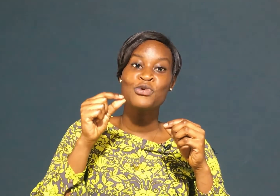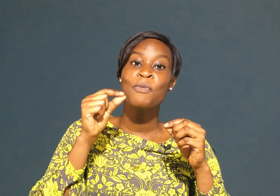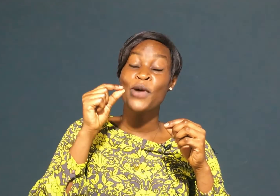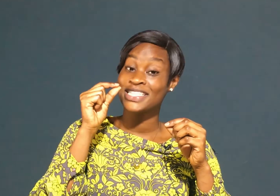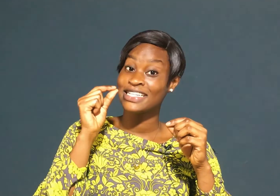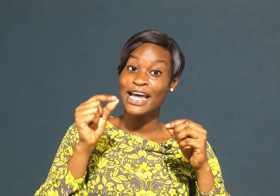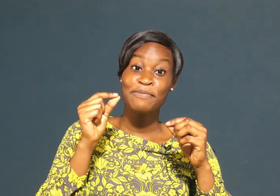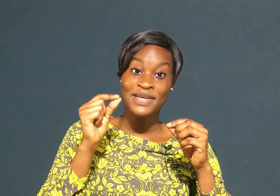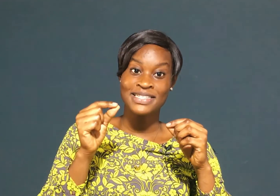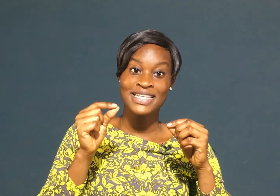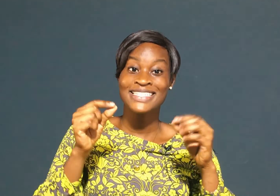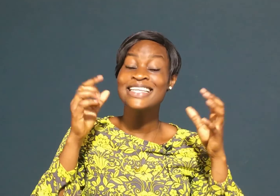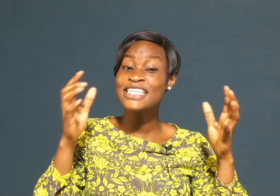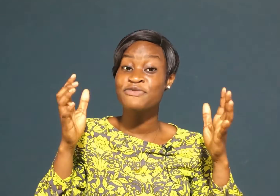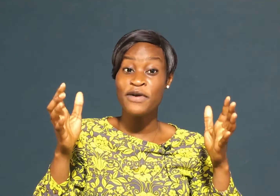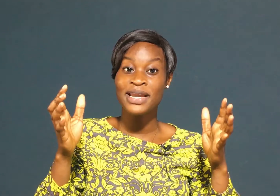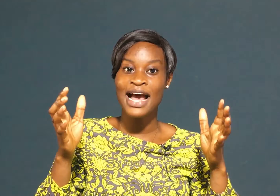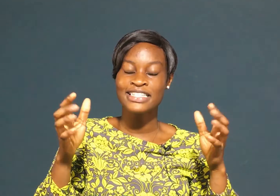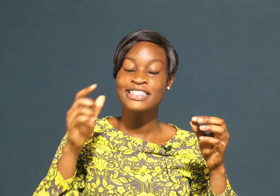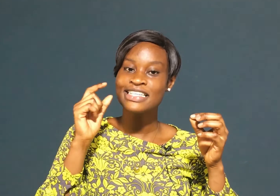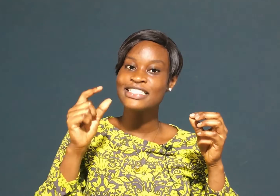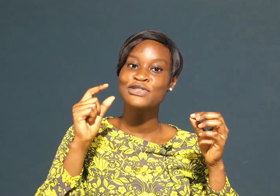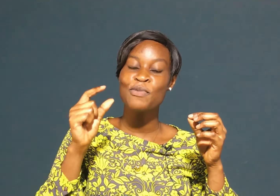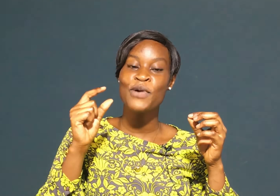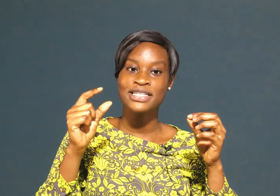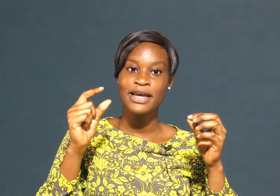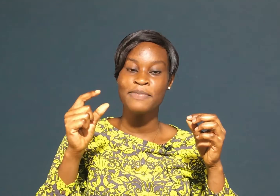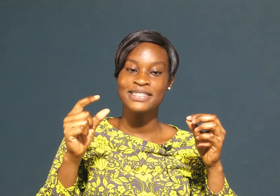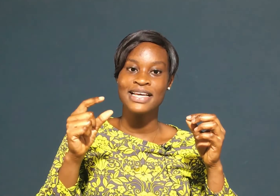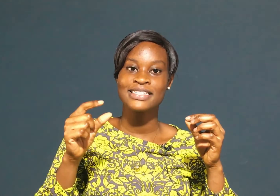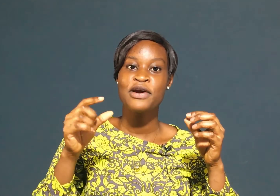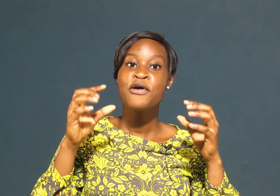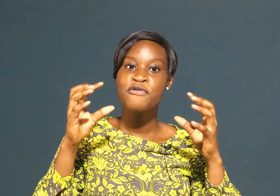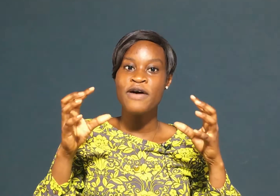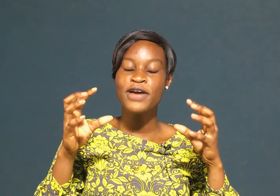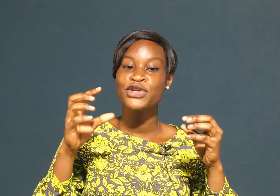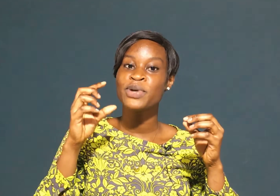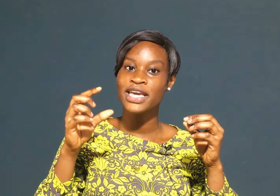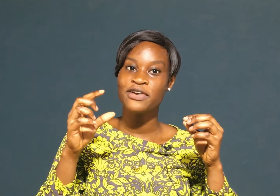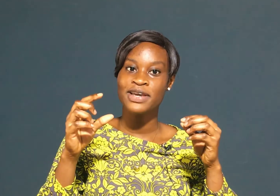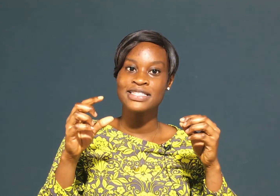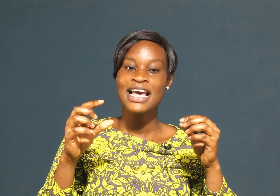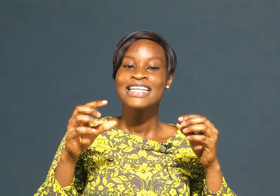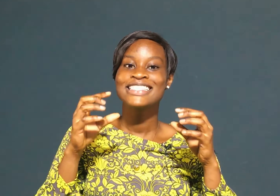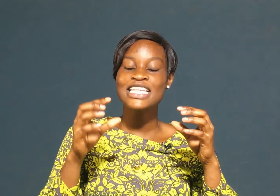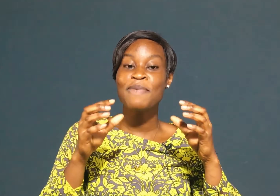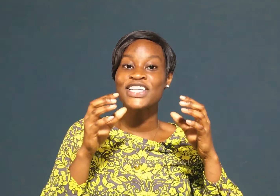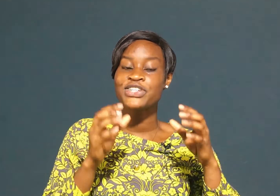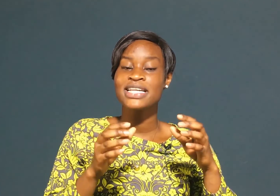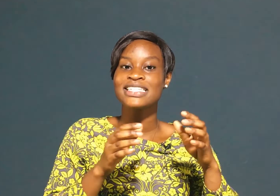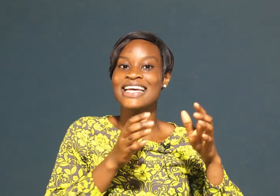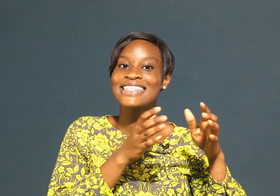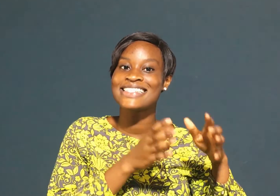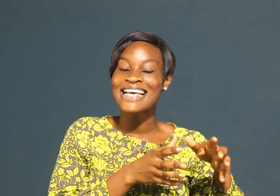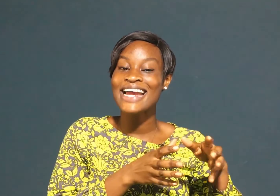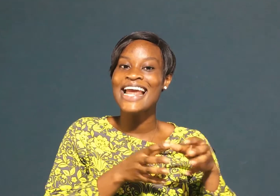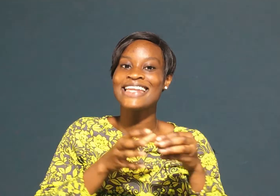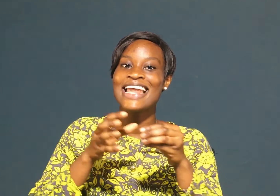.9 percent this is very large 62.9 percent revenue increase just by changing the design and the